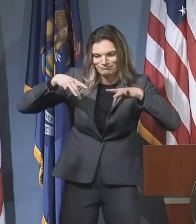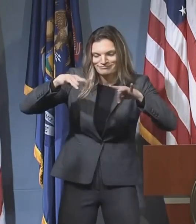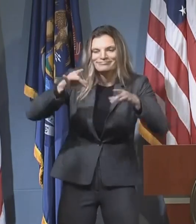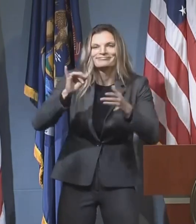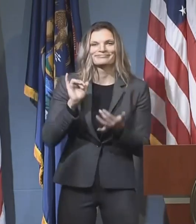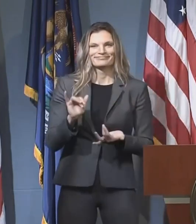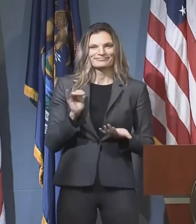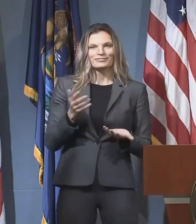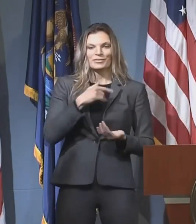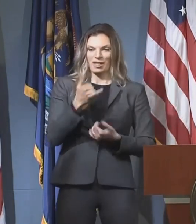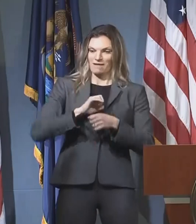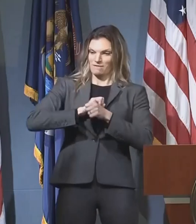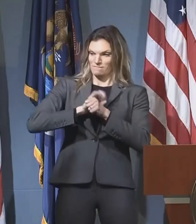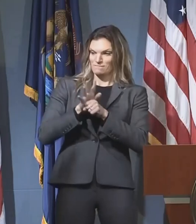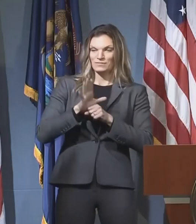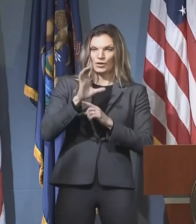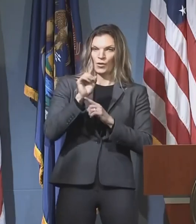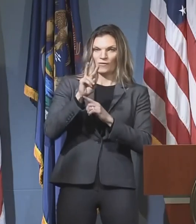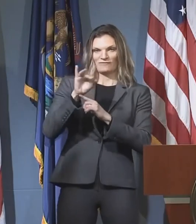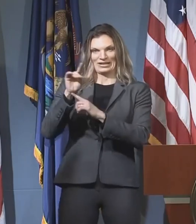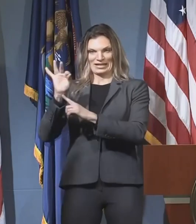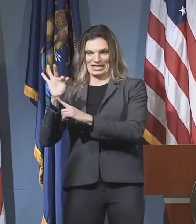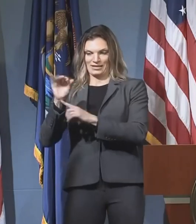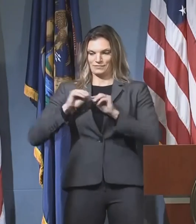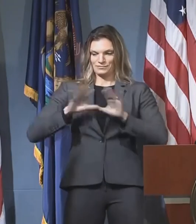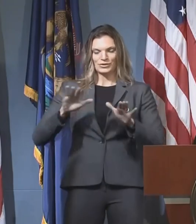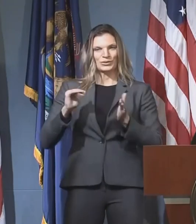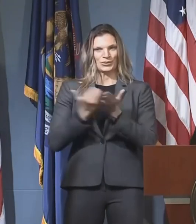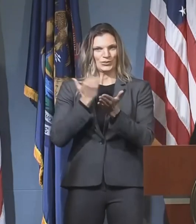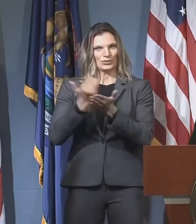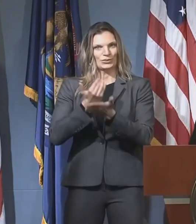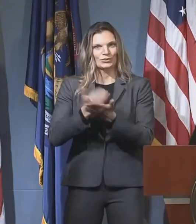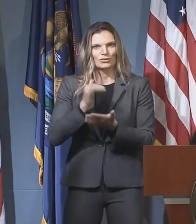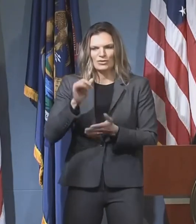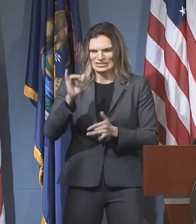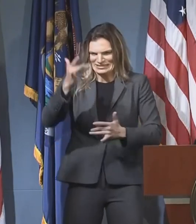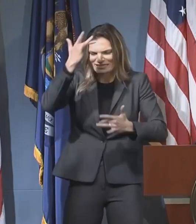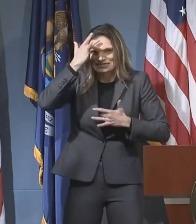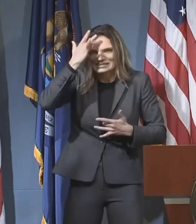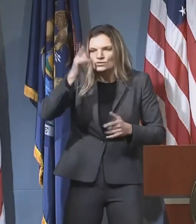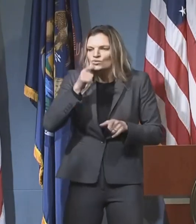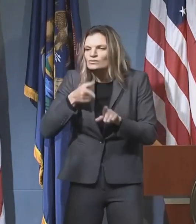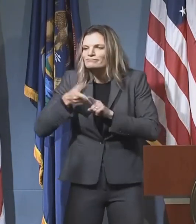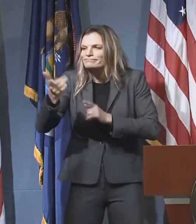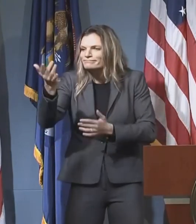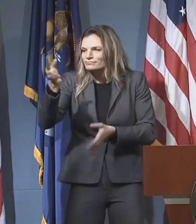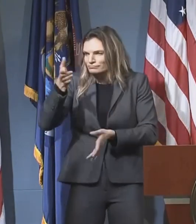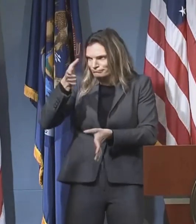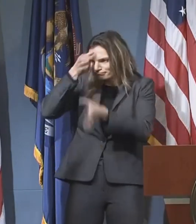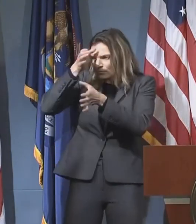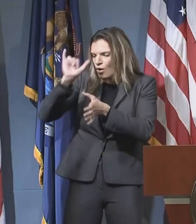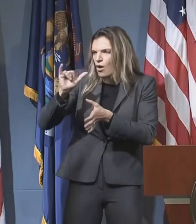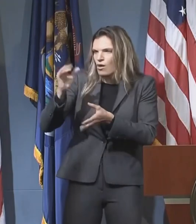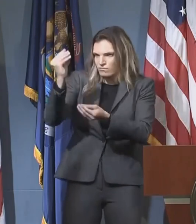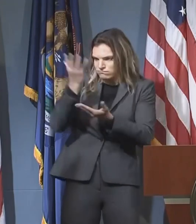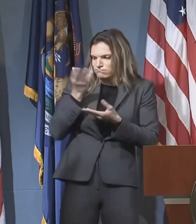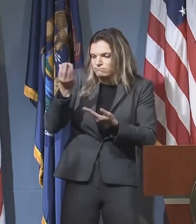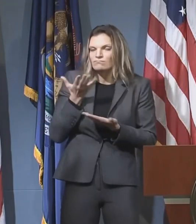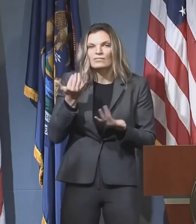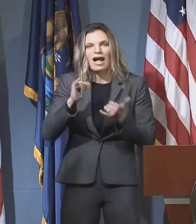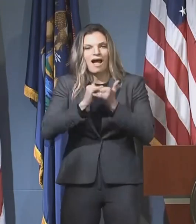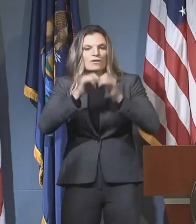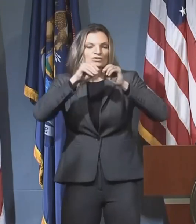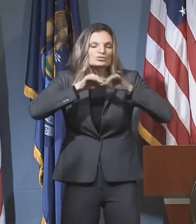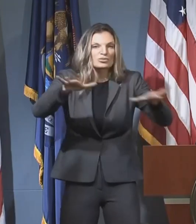of this virus that we're learning more about the epidemiology of this virus. We're learning more about the transmission of this virus every